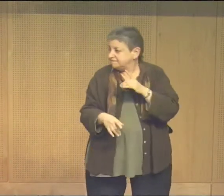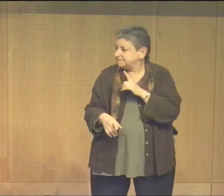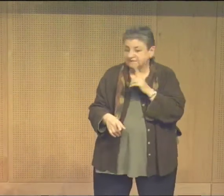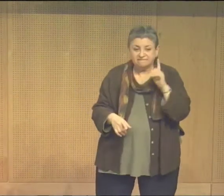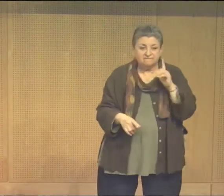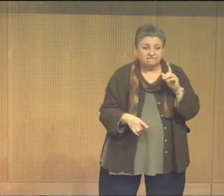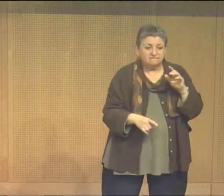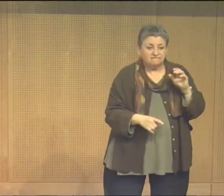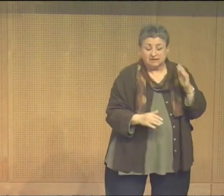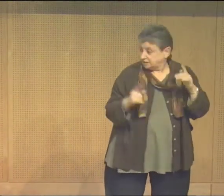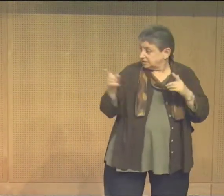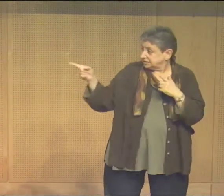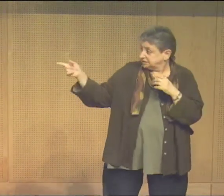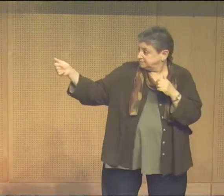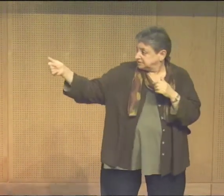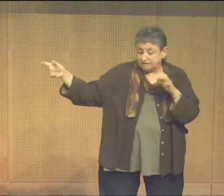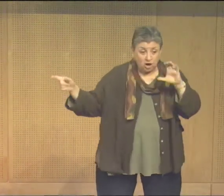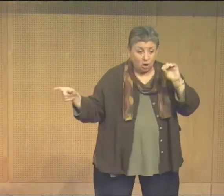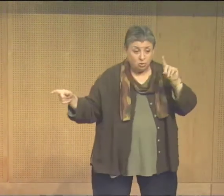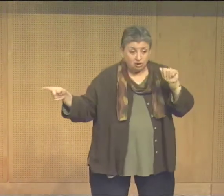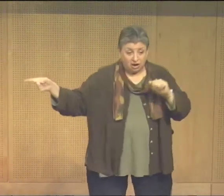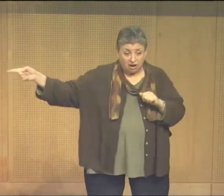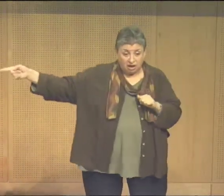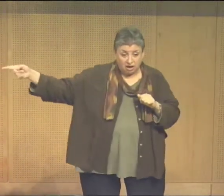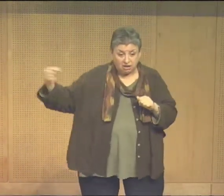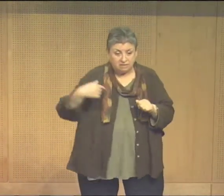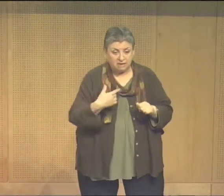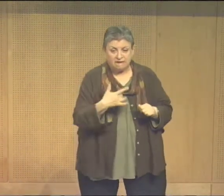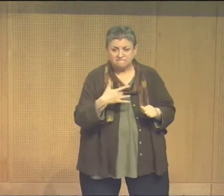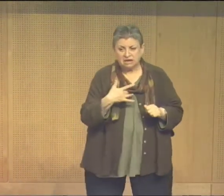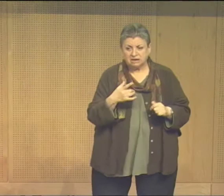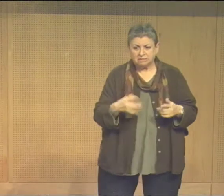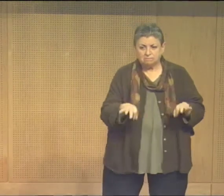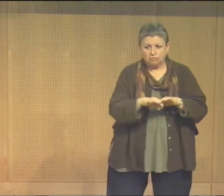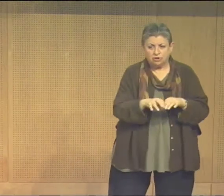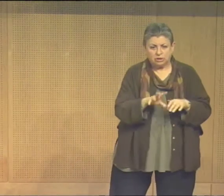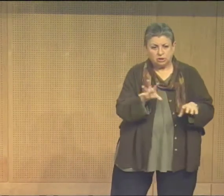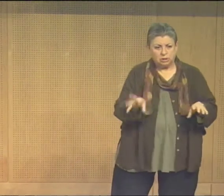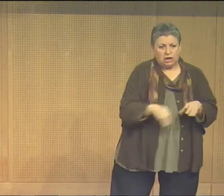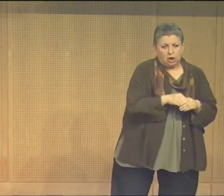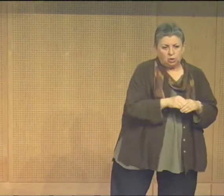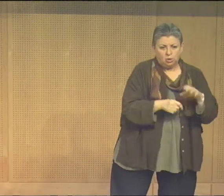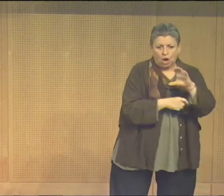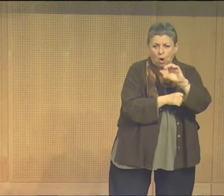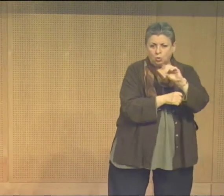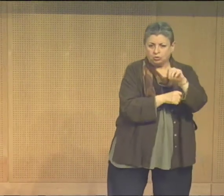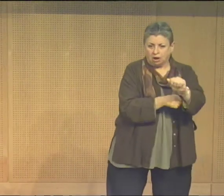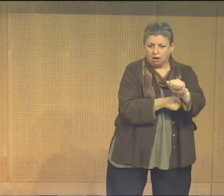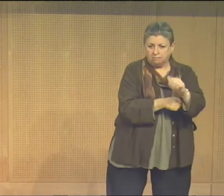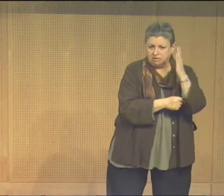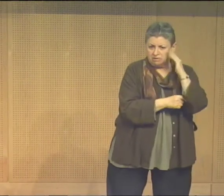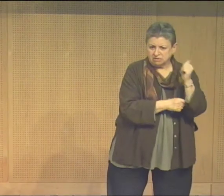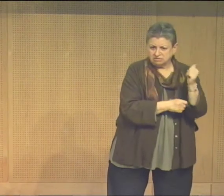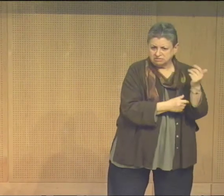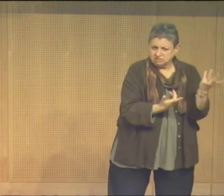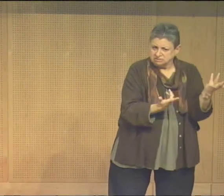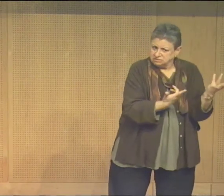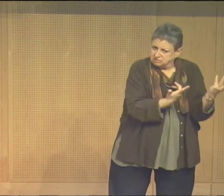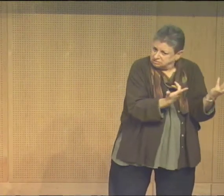deaf parents. Right. And he is a CODA. Jim is a CODA. And I felt that it was really important to include CODA